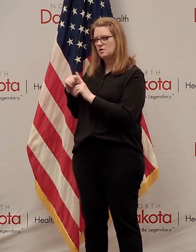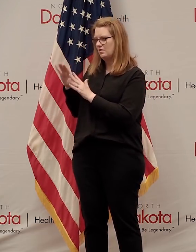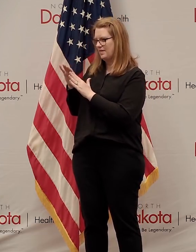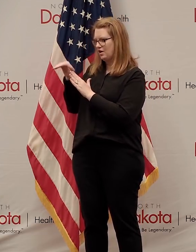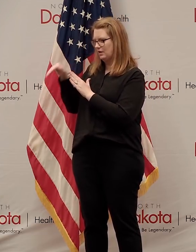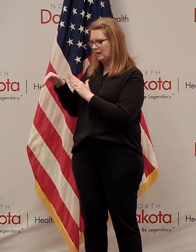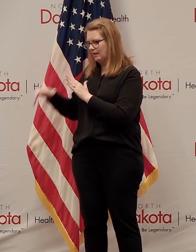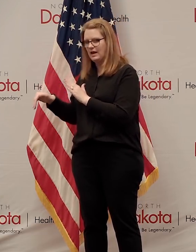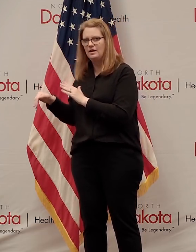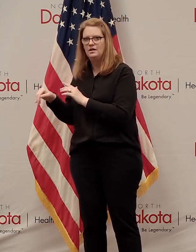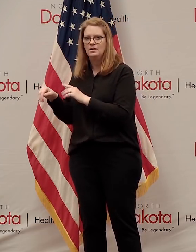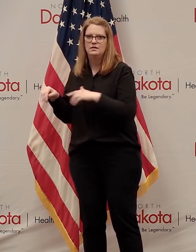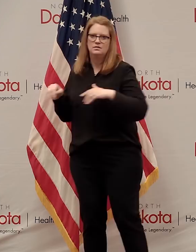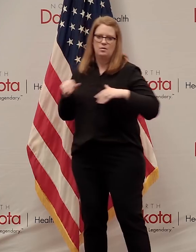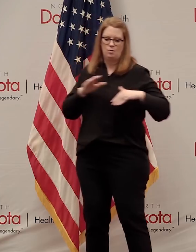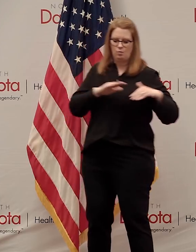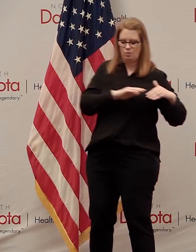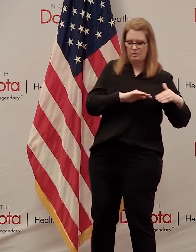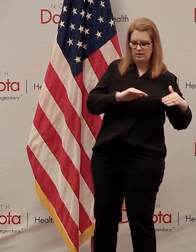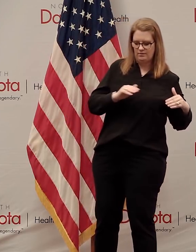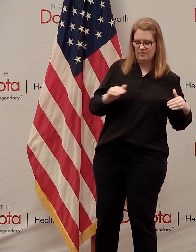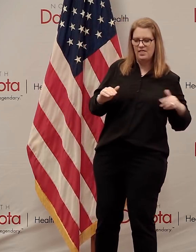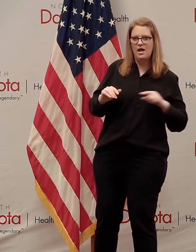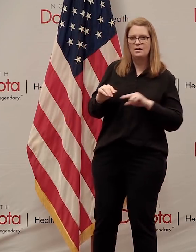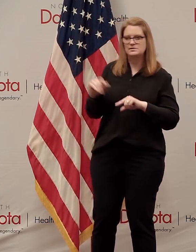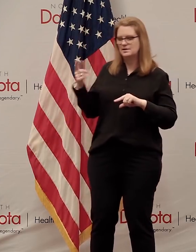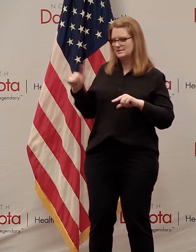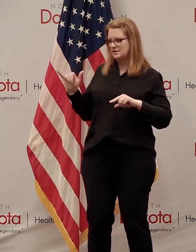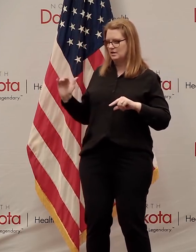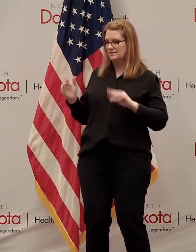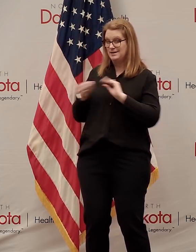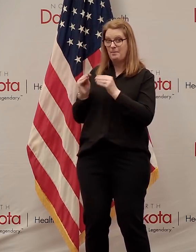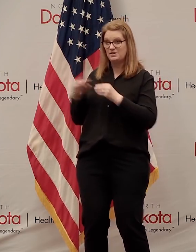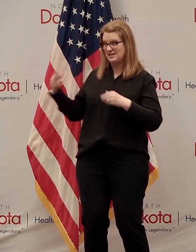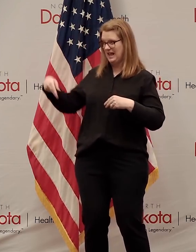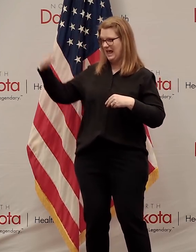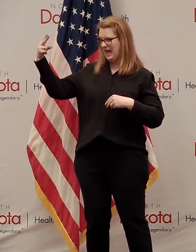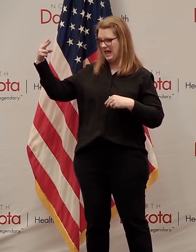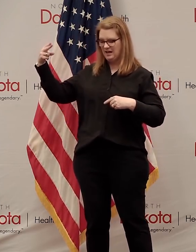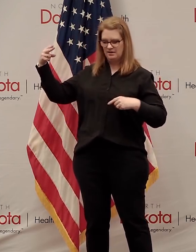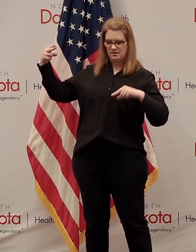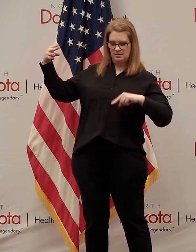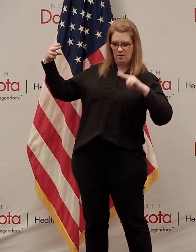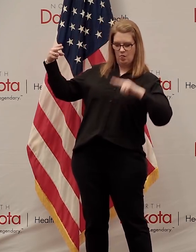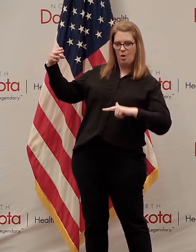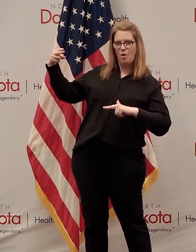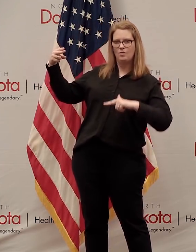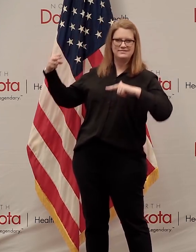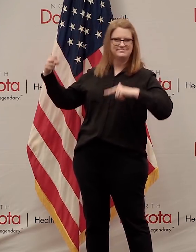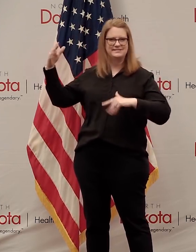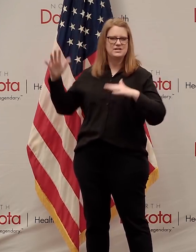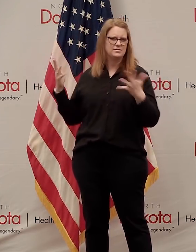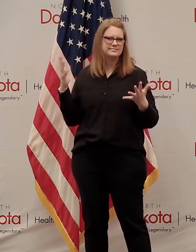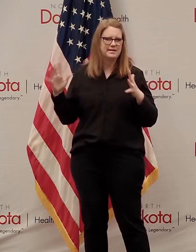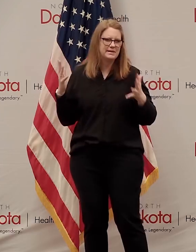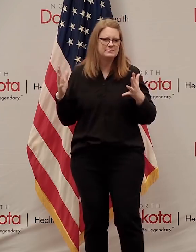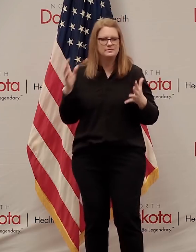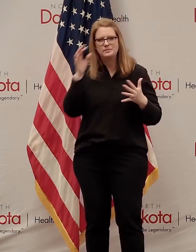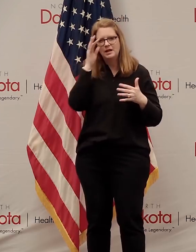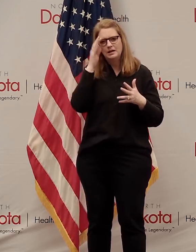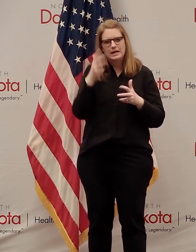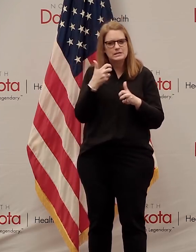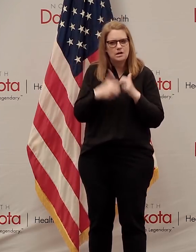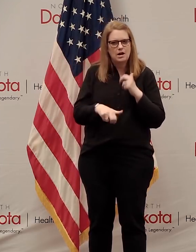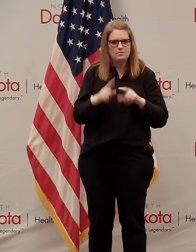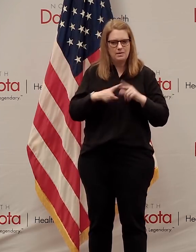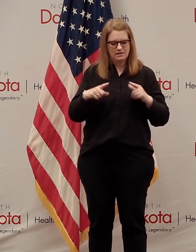flat. So again, this is why it's good. There's not a one size fits all because we can make our own decisions as a state about how